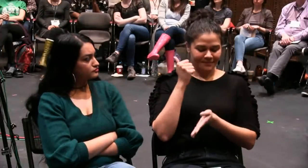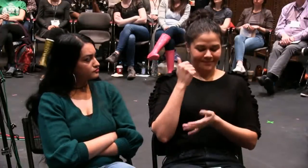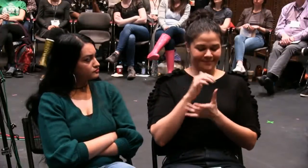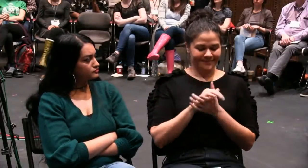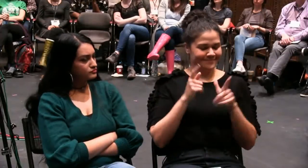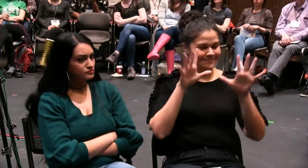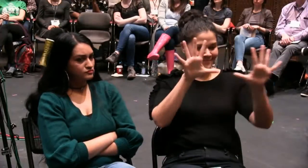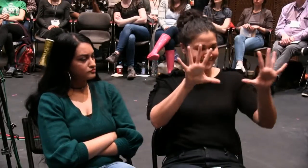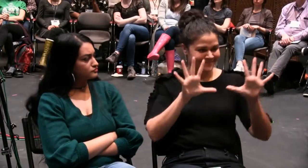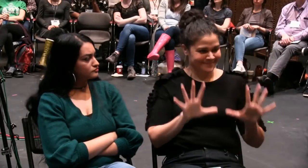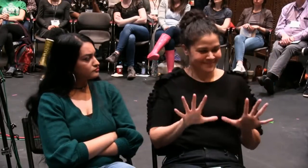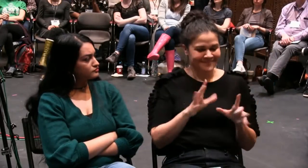worked.